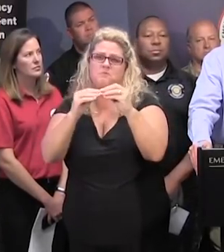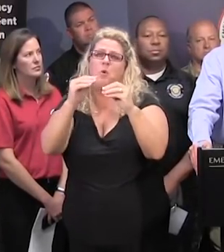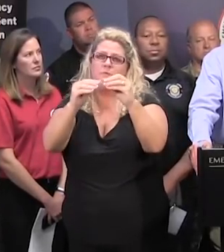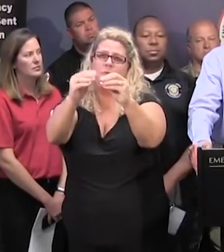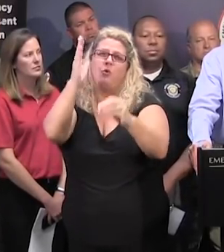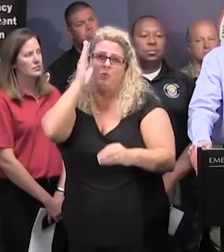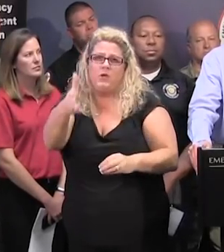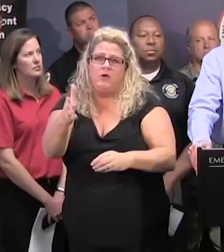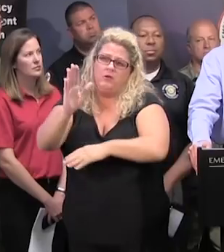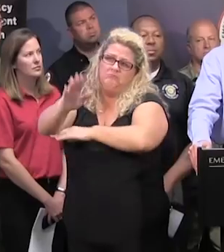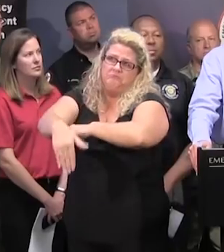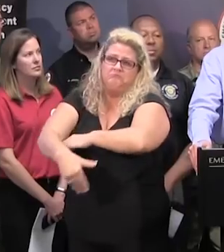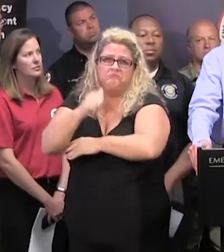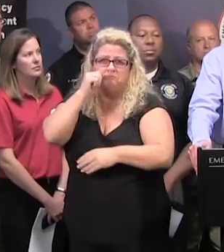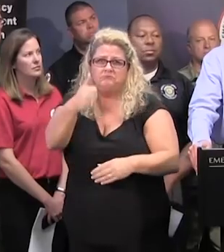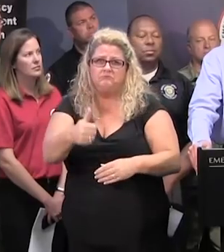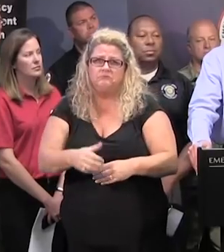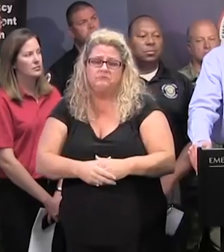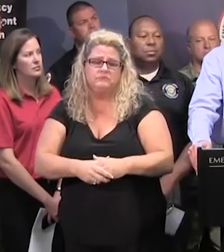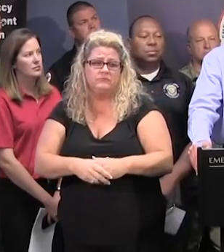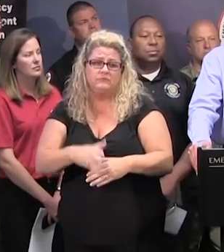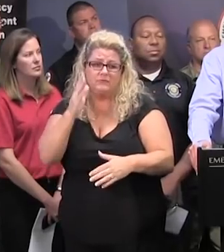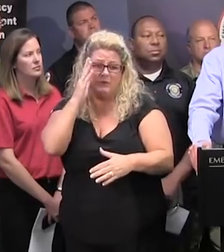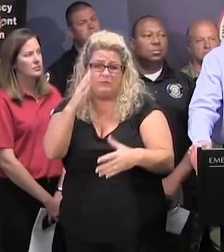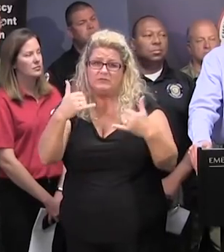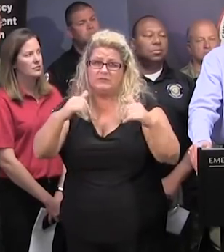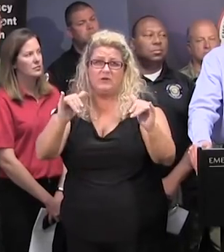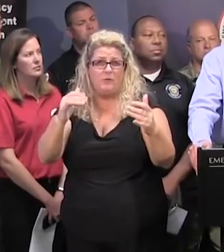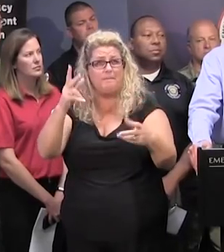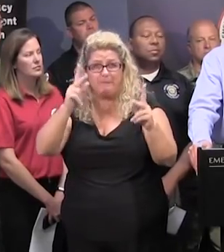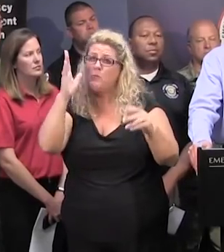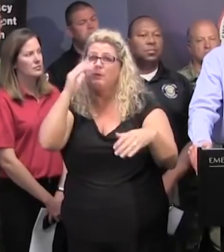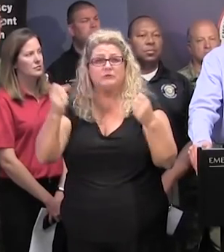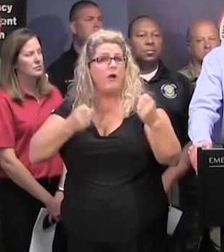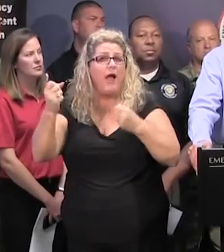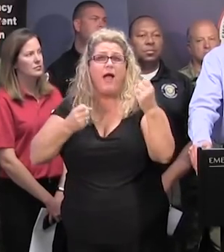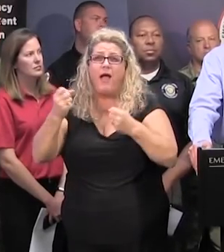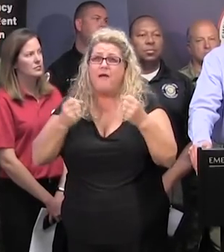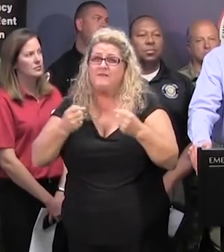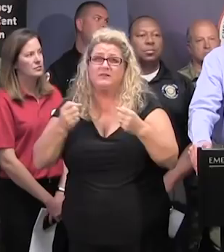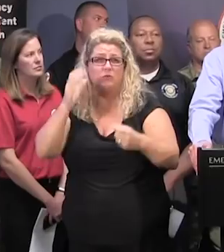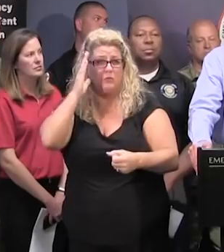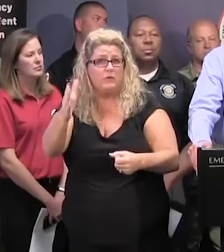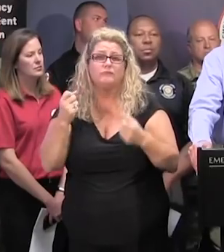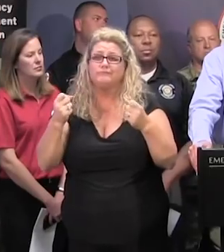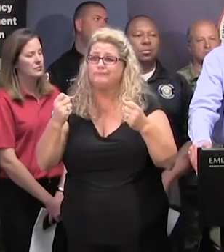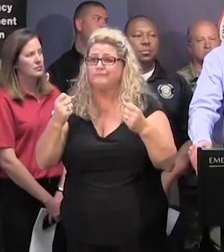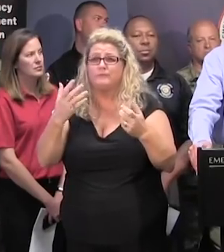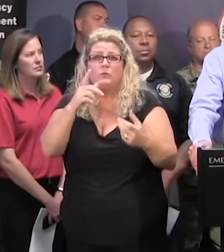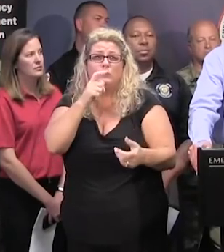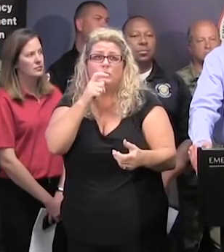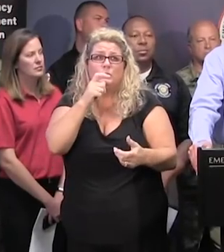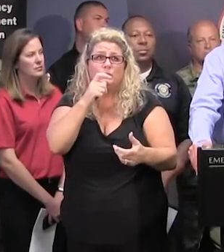there will be still people will be on the roads, but we would say when it comes time for